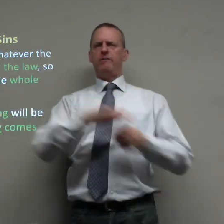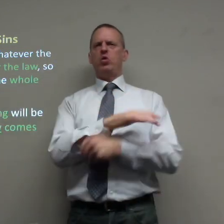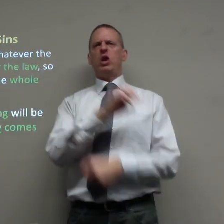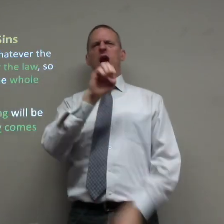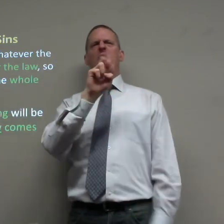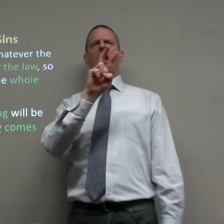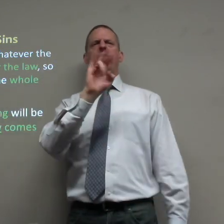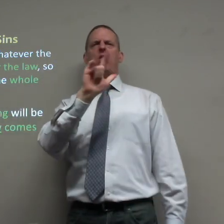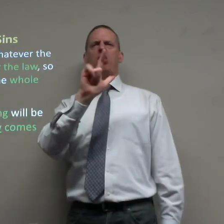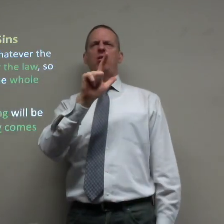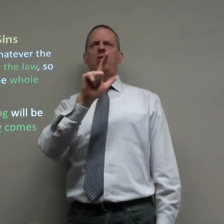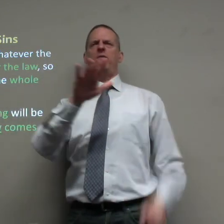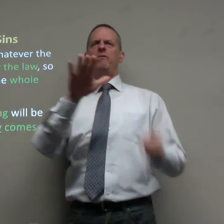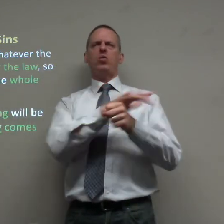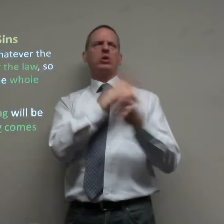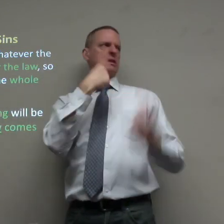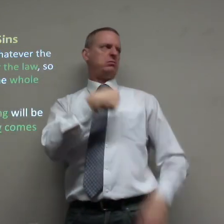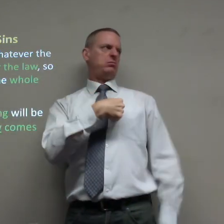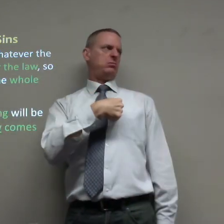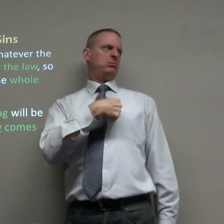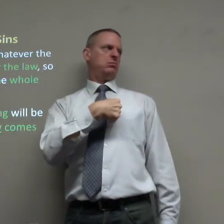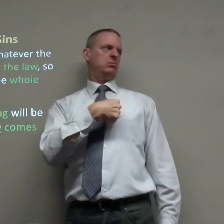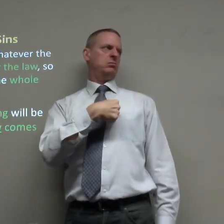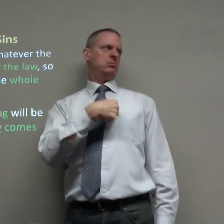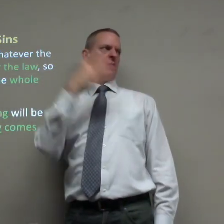hearts, we're full of evil. We're of sin.